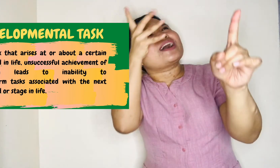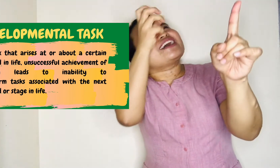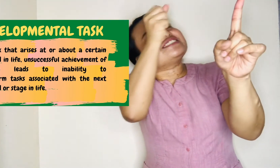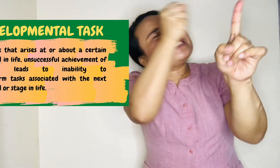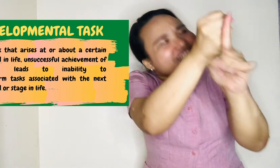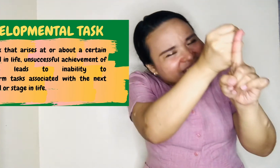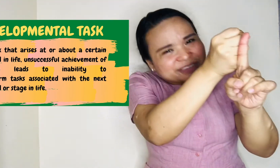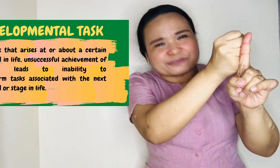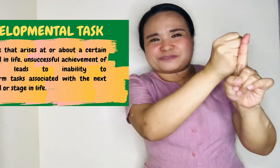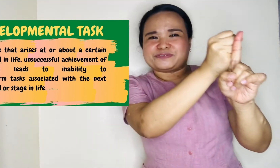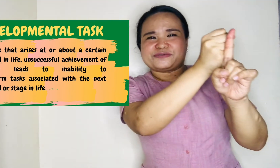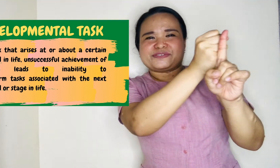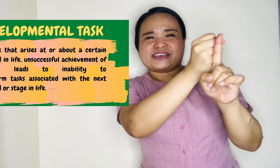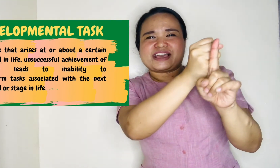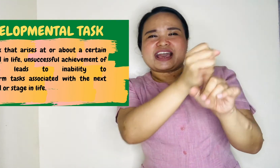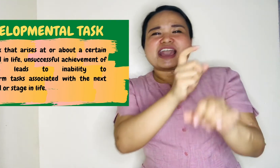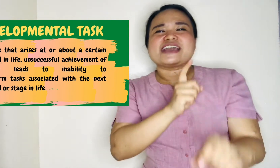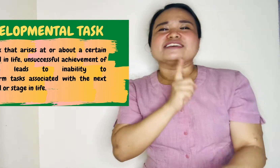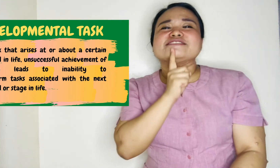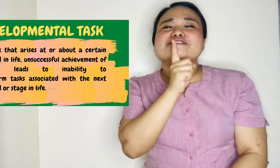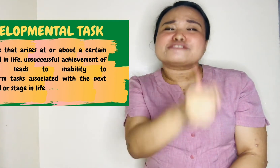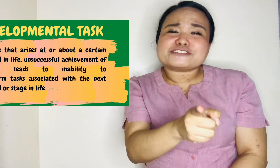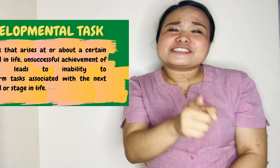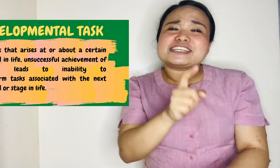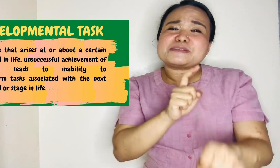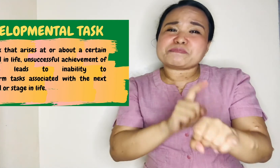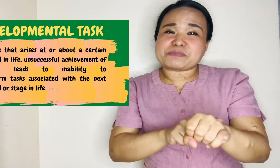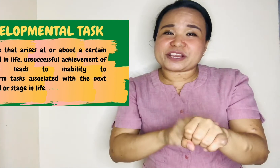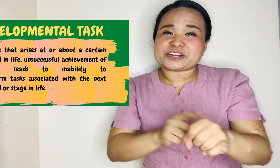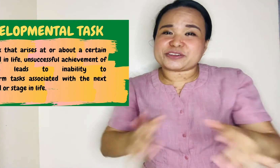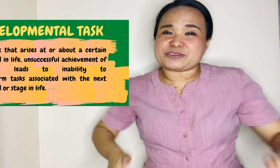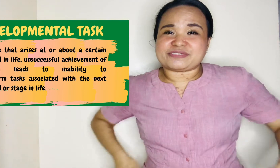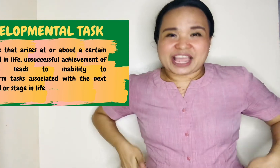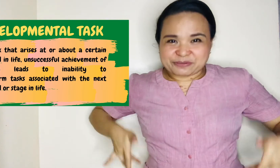achieve in a certain period of life.